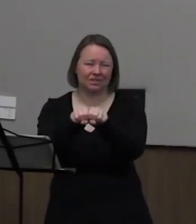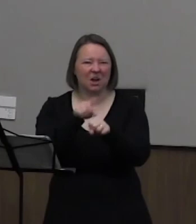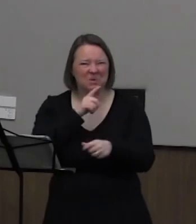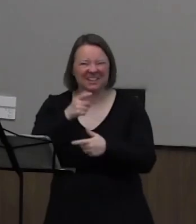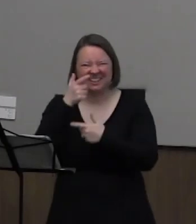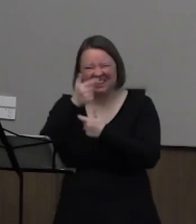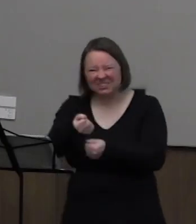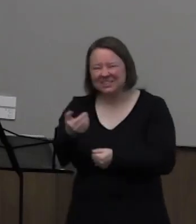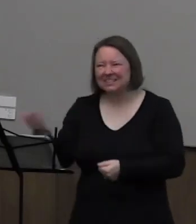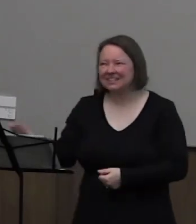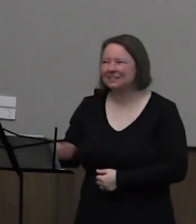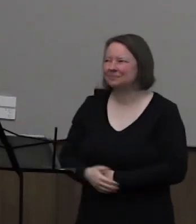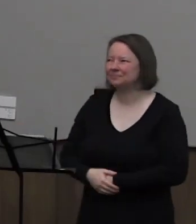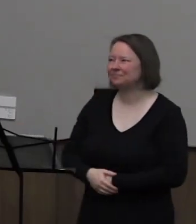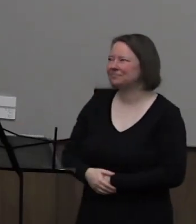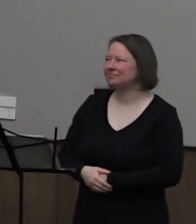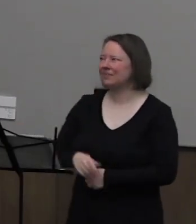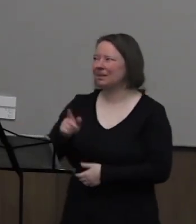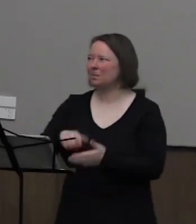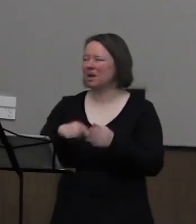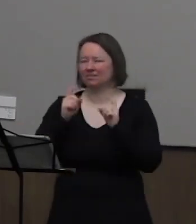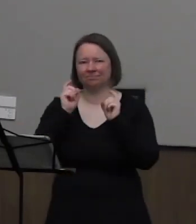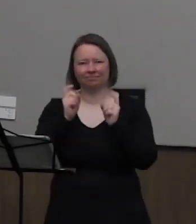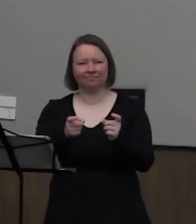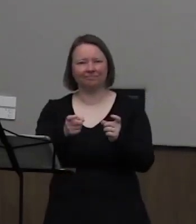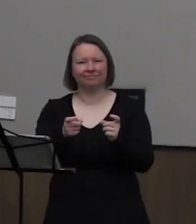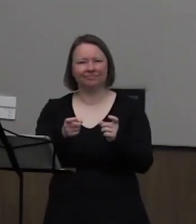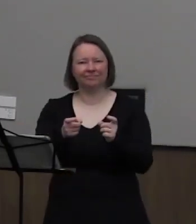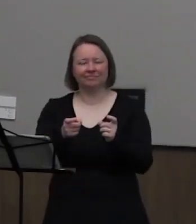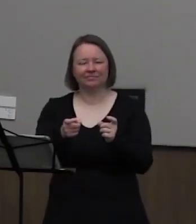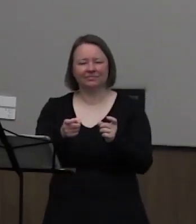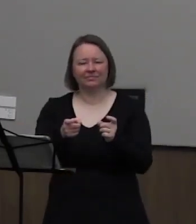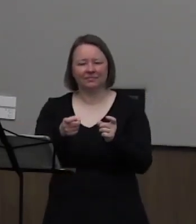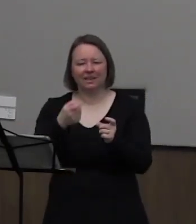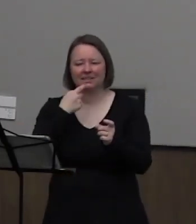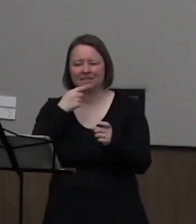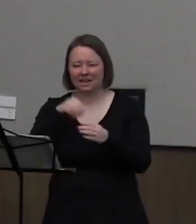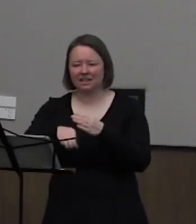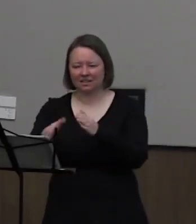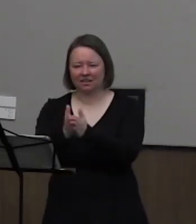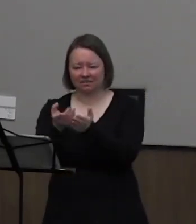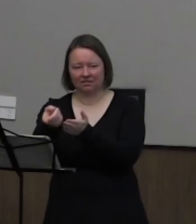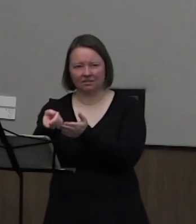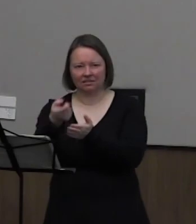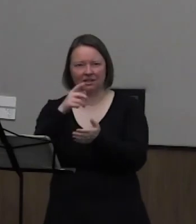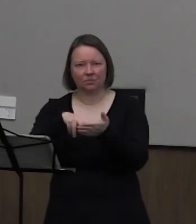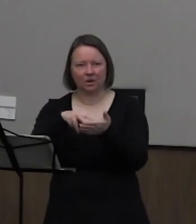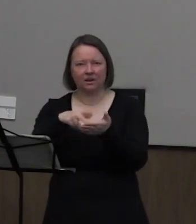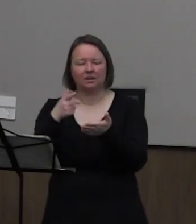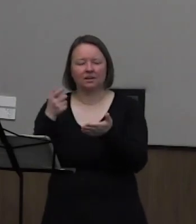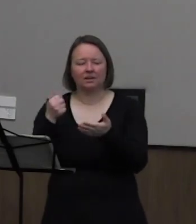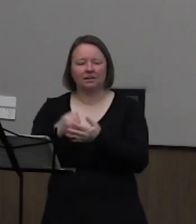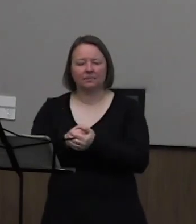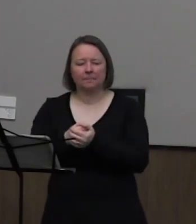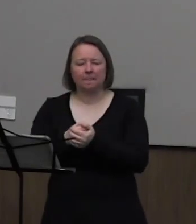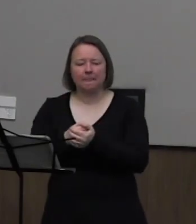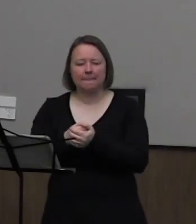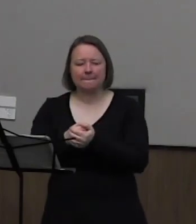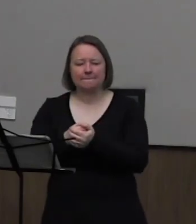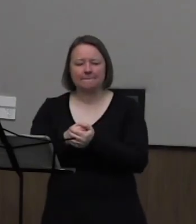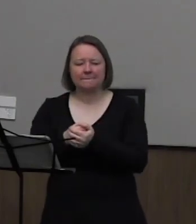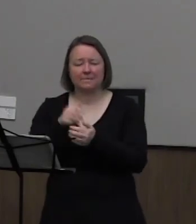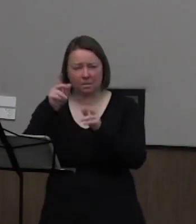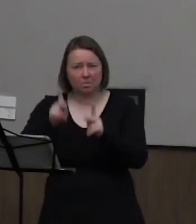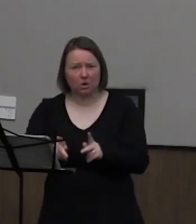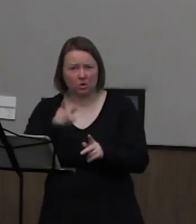interesting thing about this gesture, as was mentioned in the excerpt I just read, is to the person